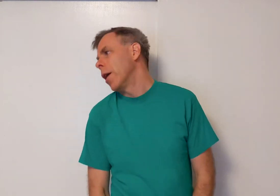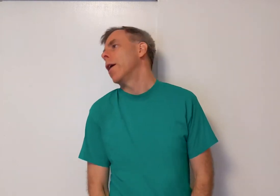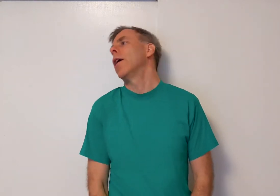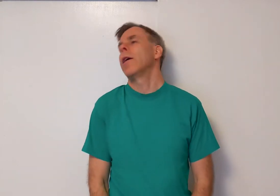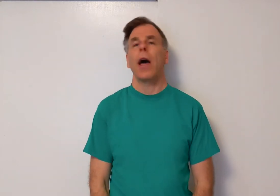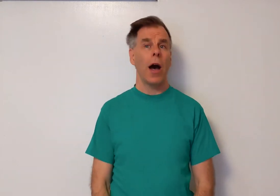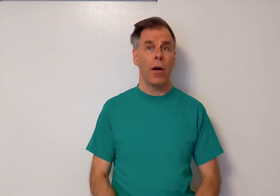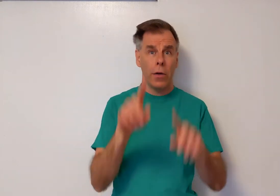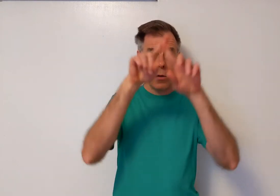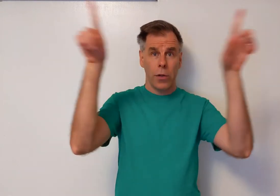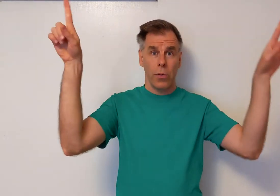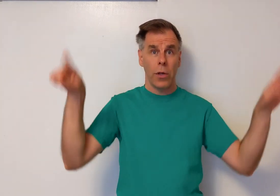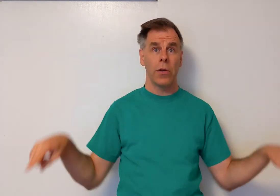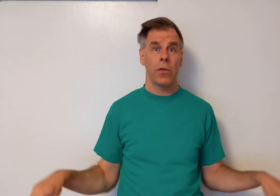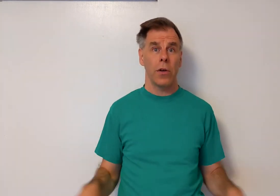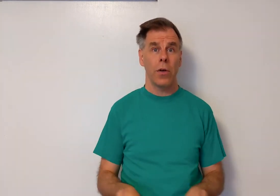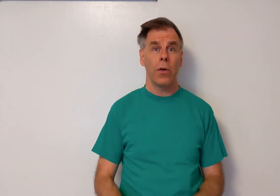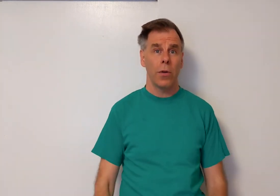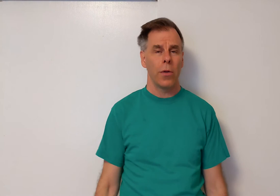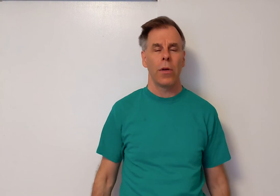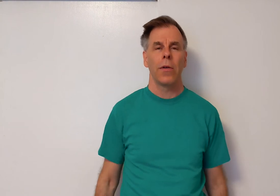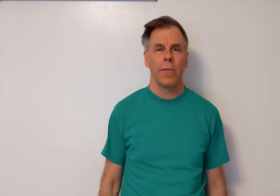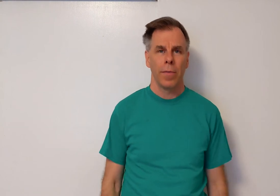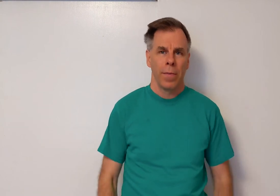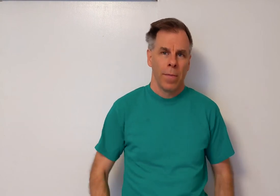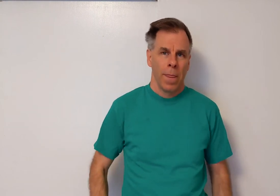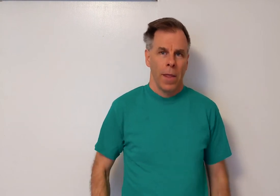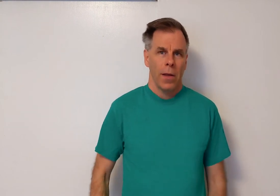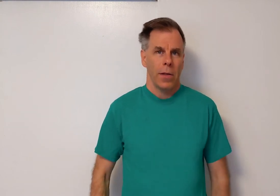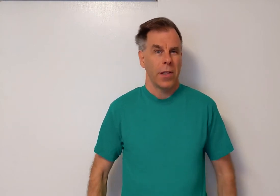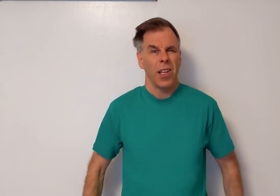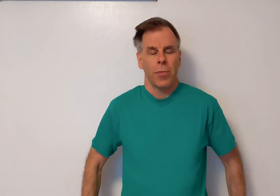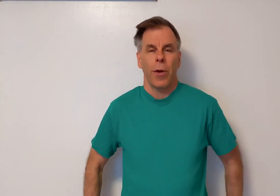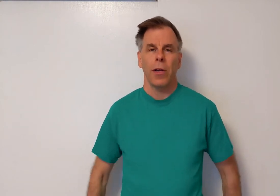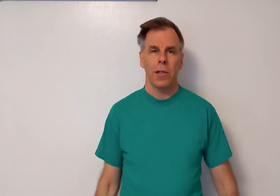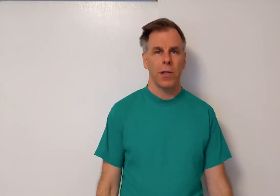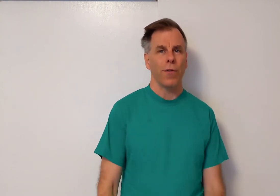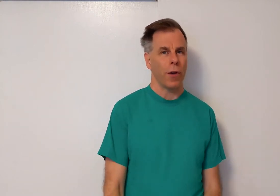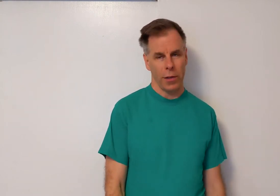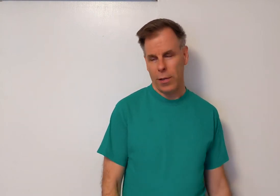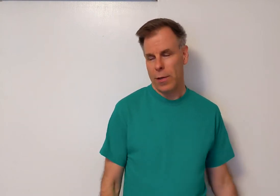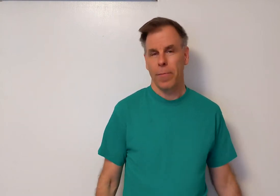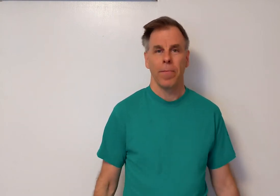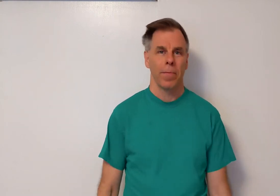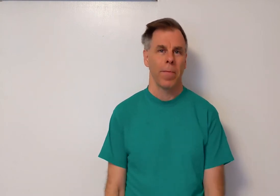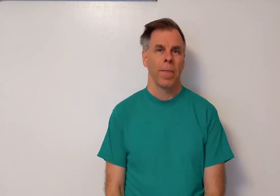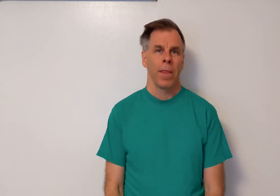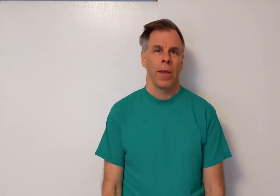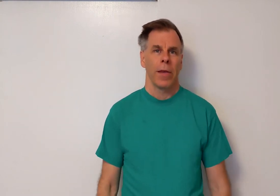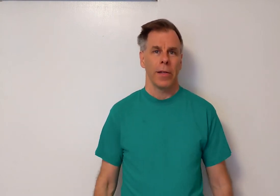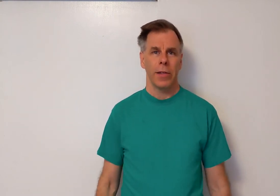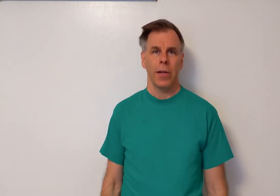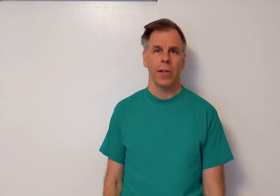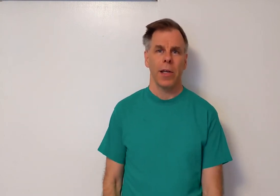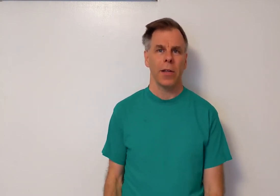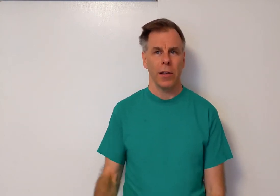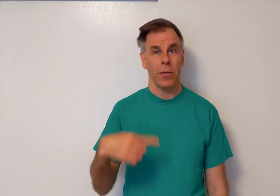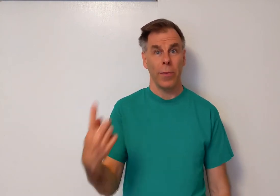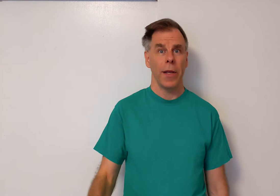head out the window. This next part is different. It starts like this. Repeat